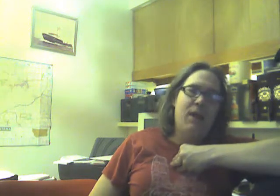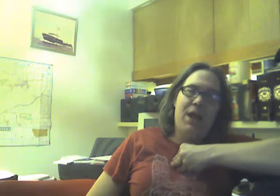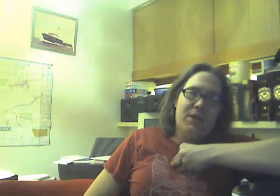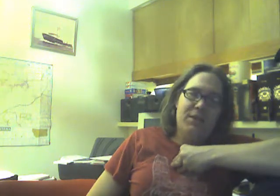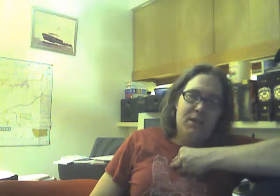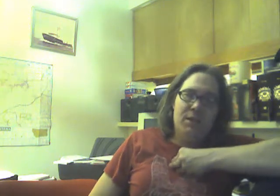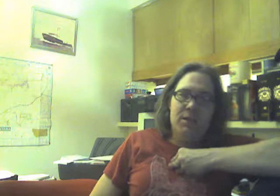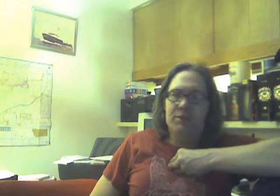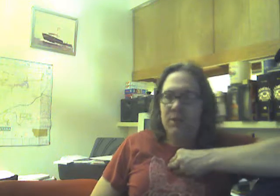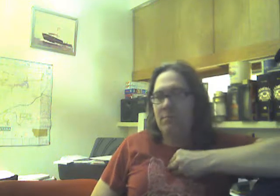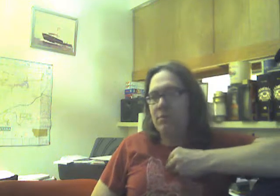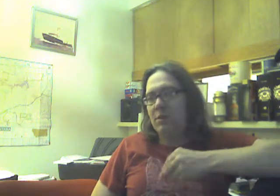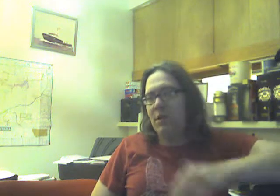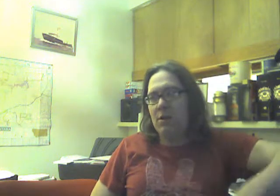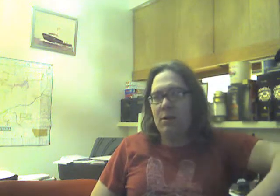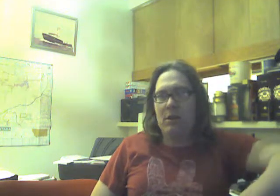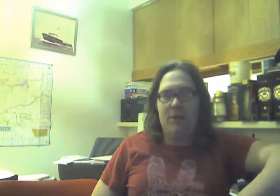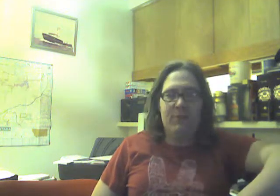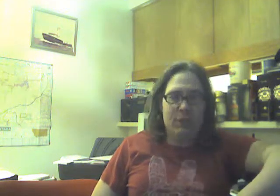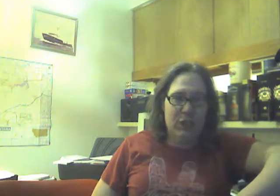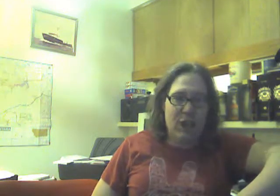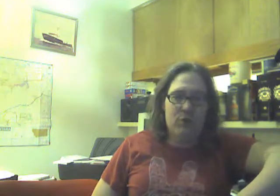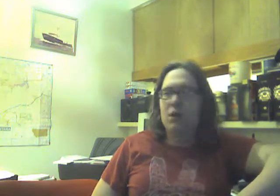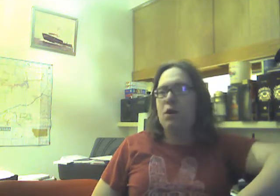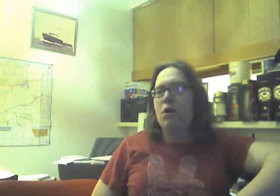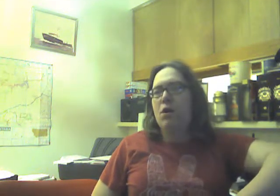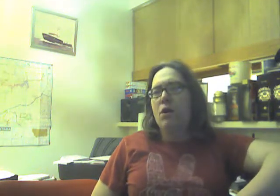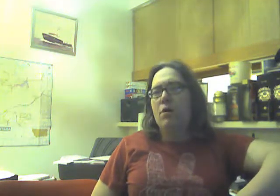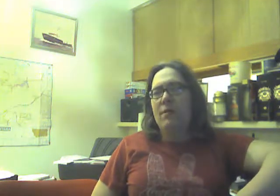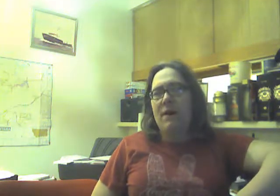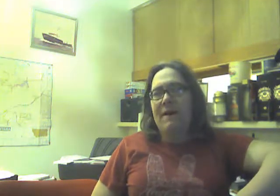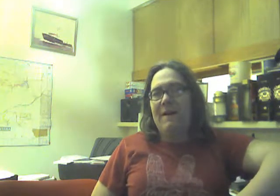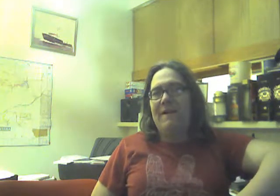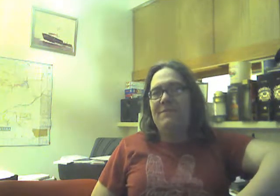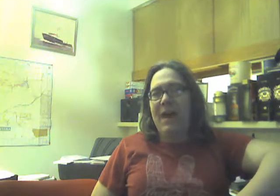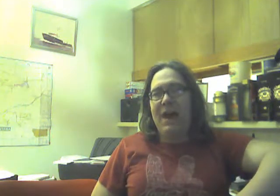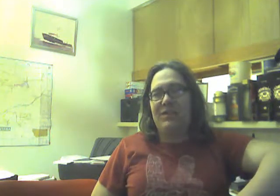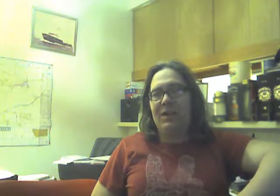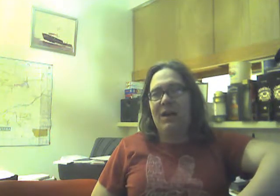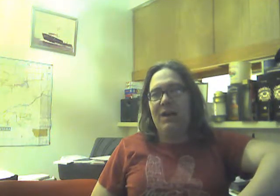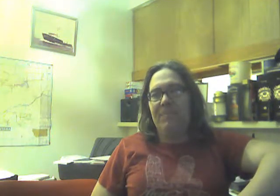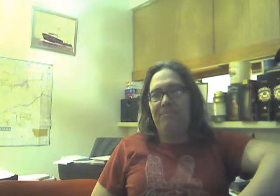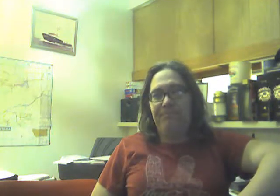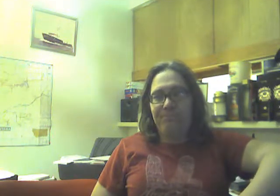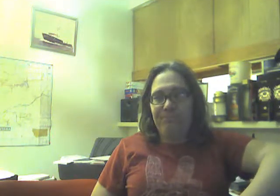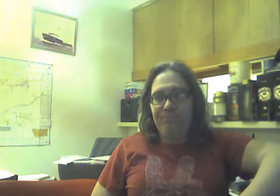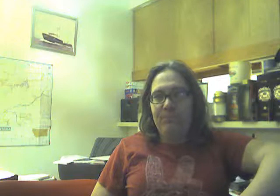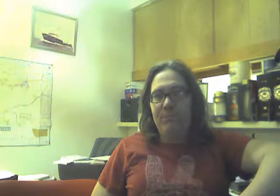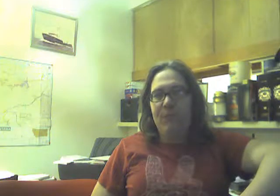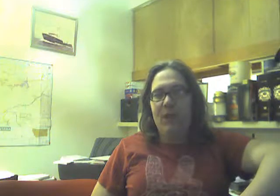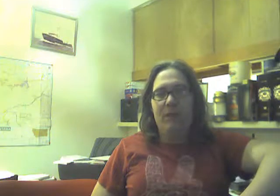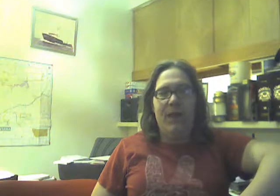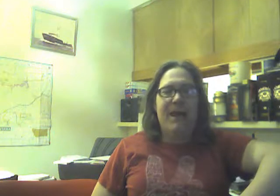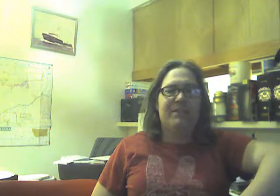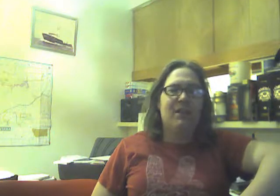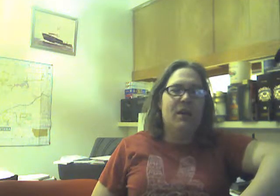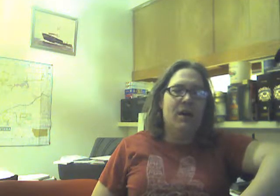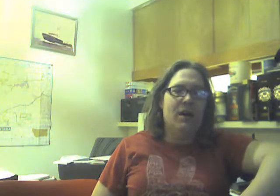my identity, it seems, as Aaron and I figured out. The, that, um, that, um,